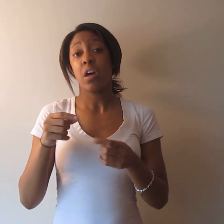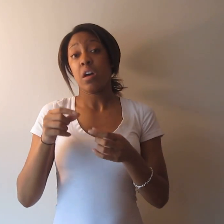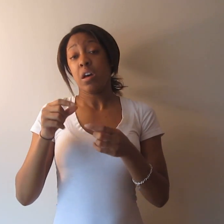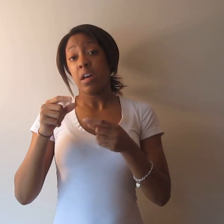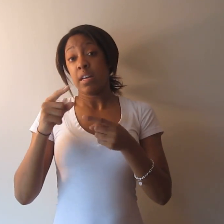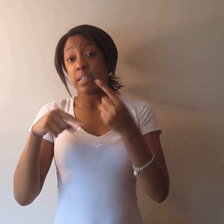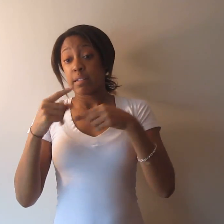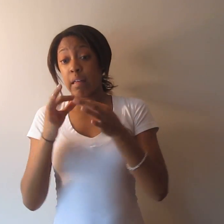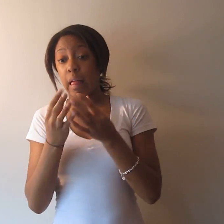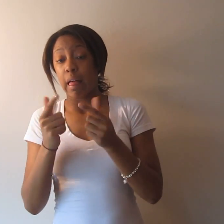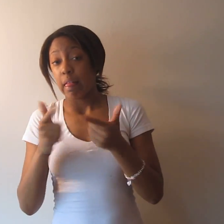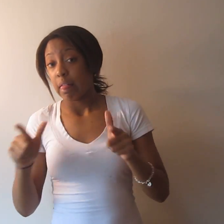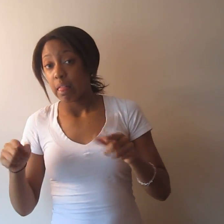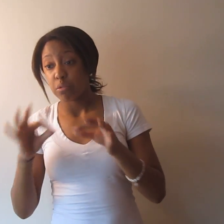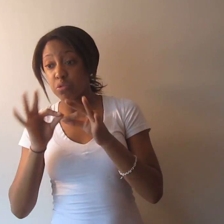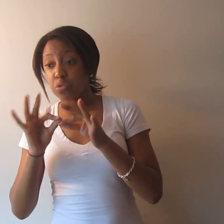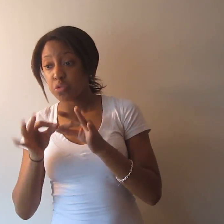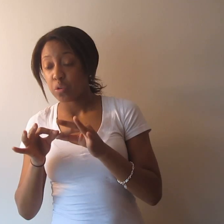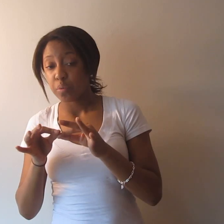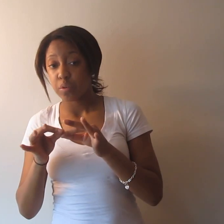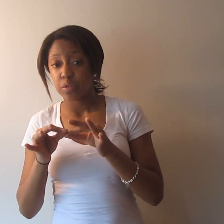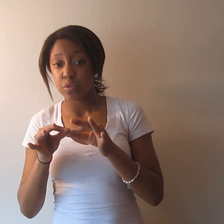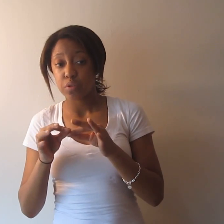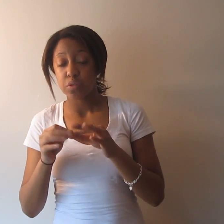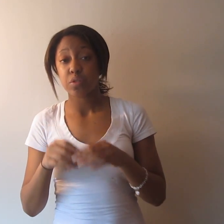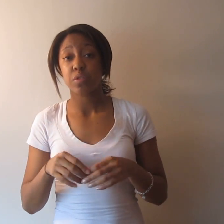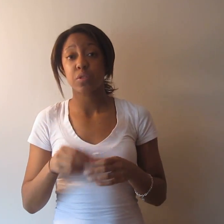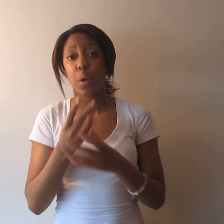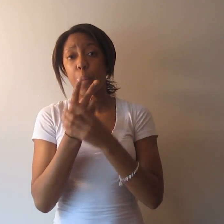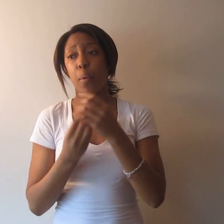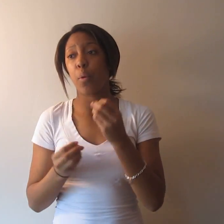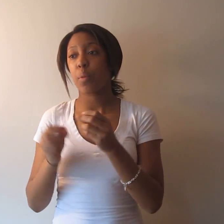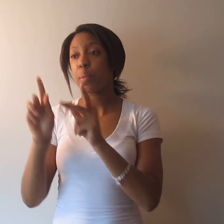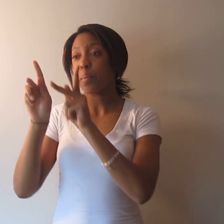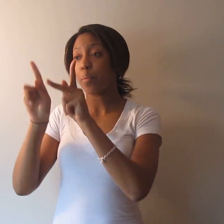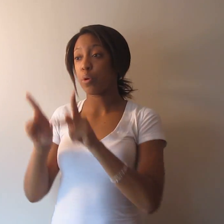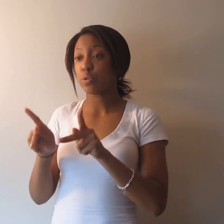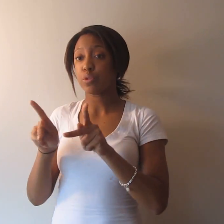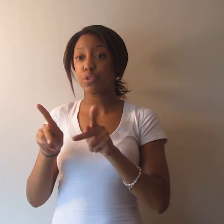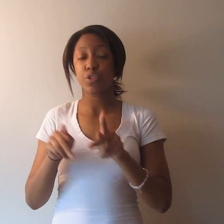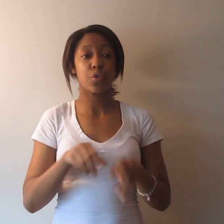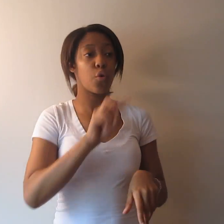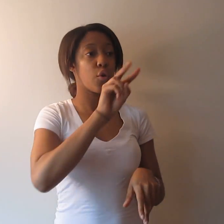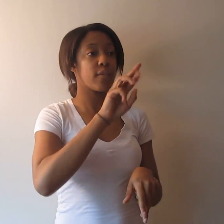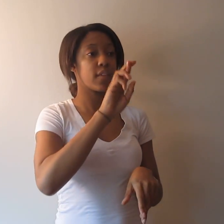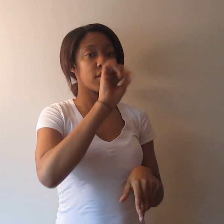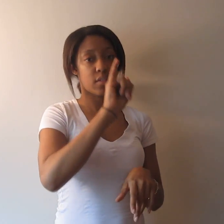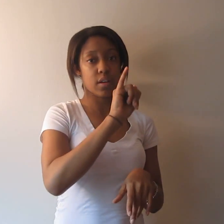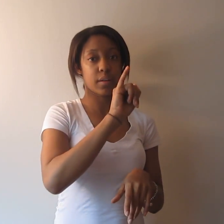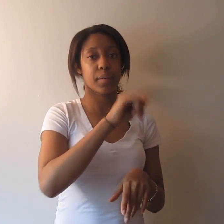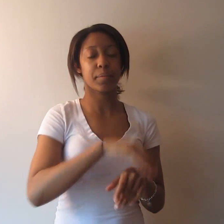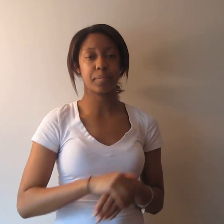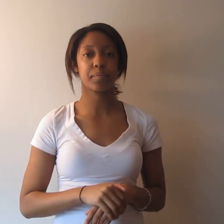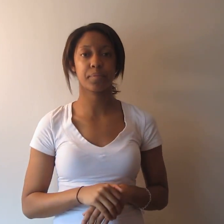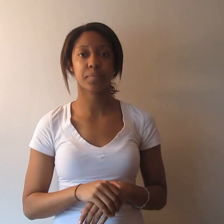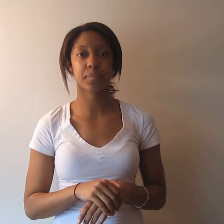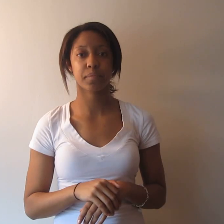They can be used both in person or through VRI. I do